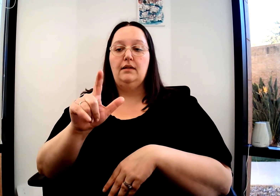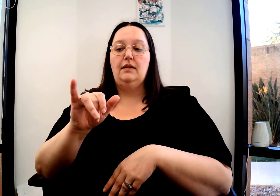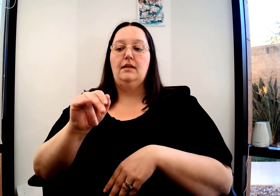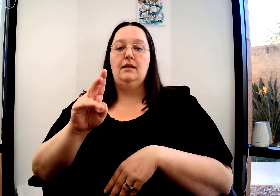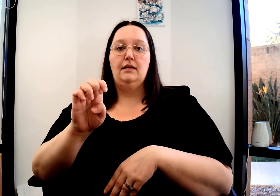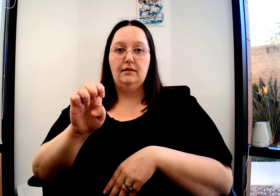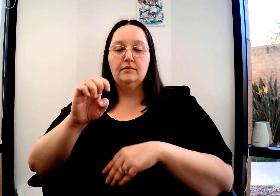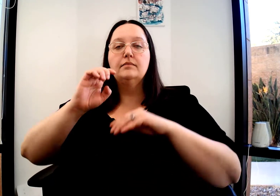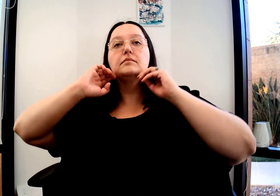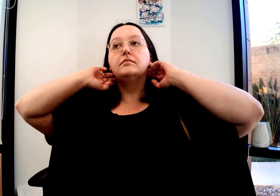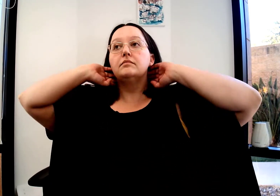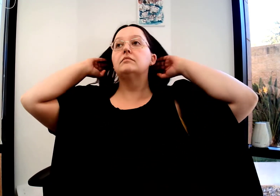Your weight is declining.